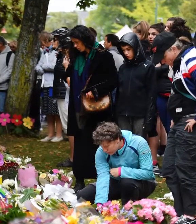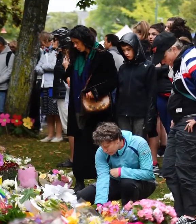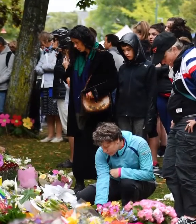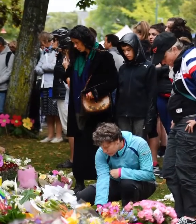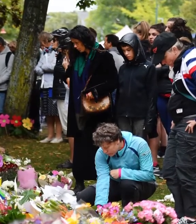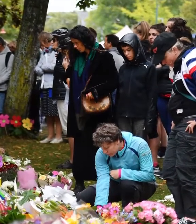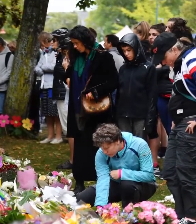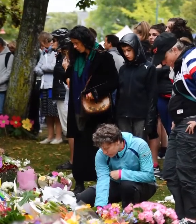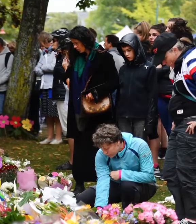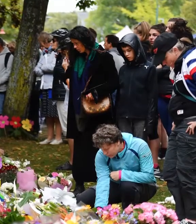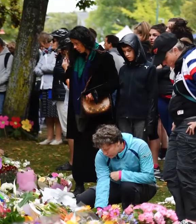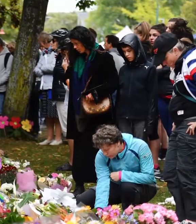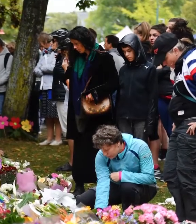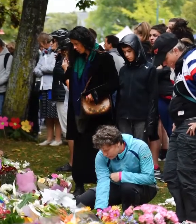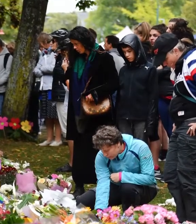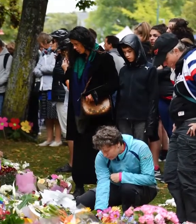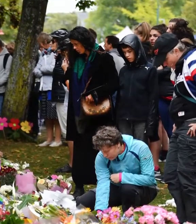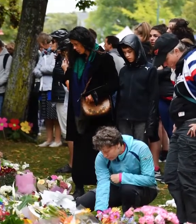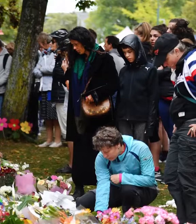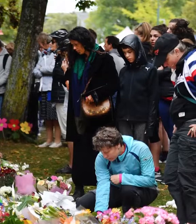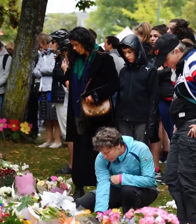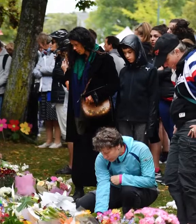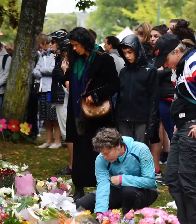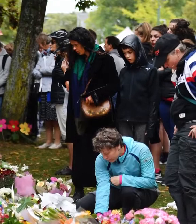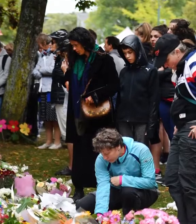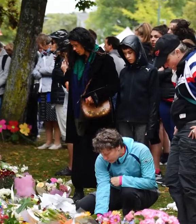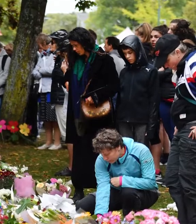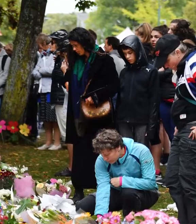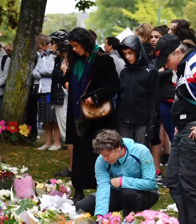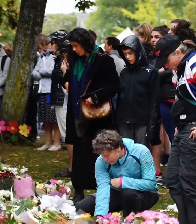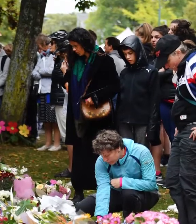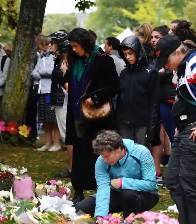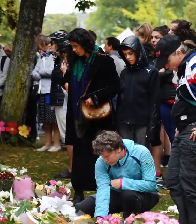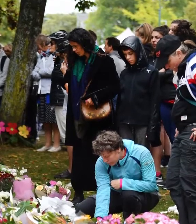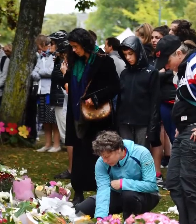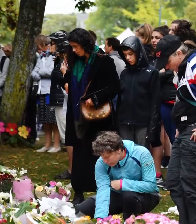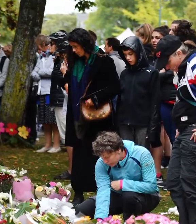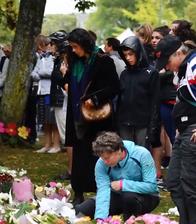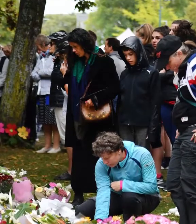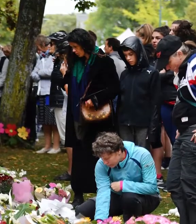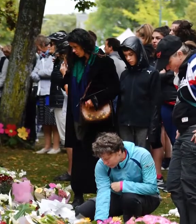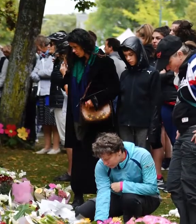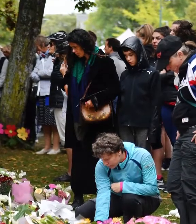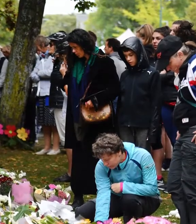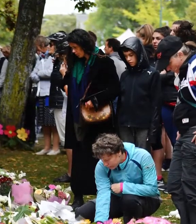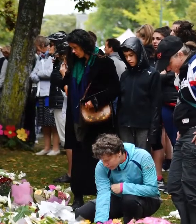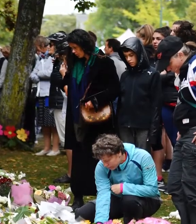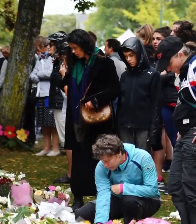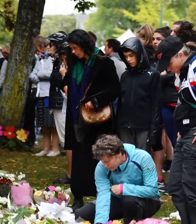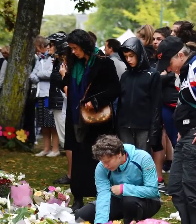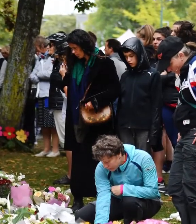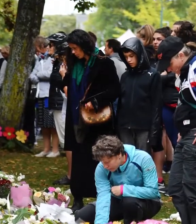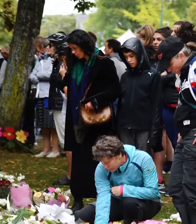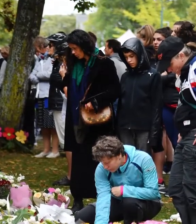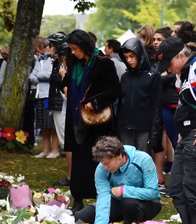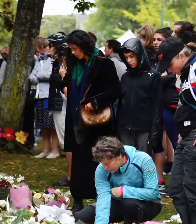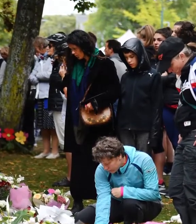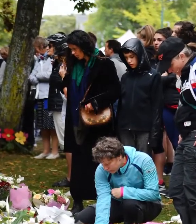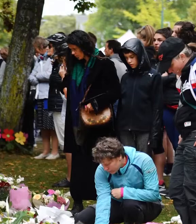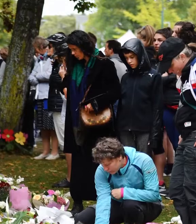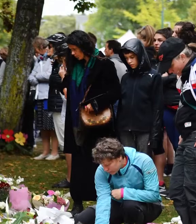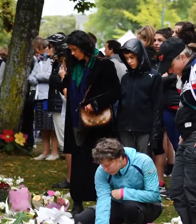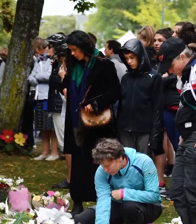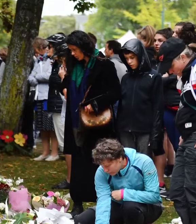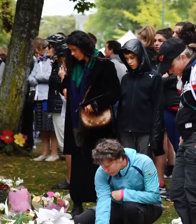on gun reform in the past? Again, as I've already indicated, there will be changes to our gun